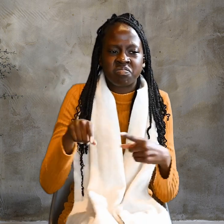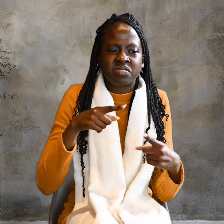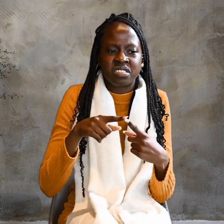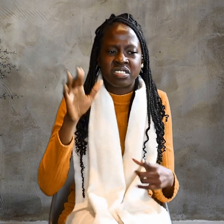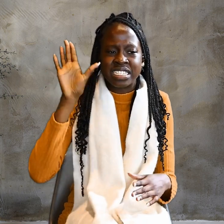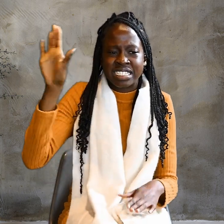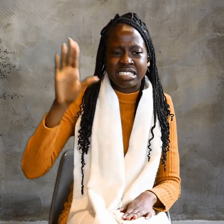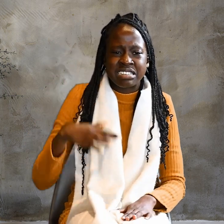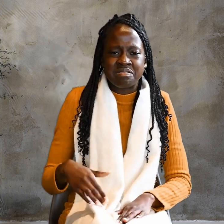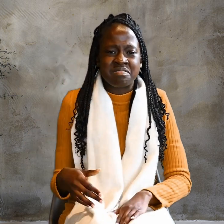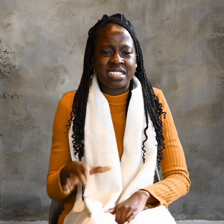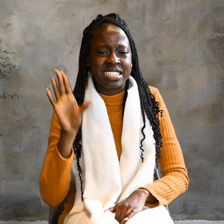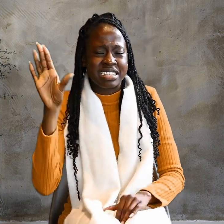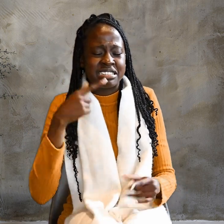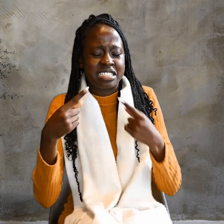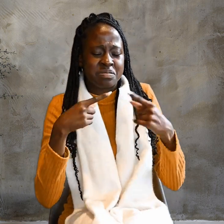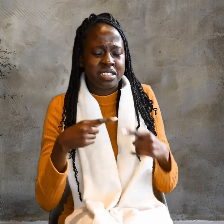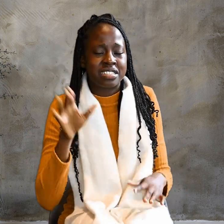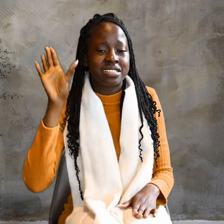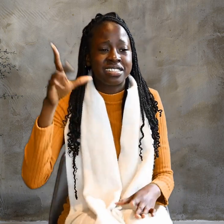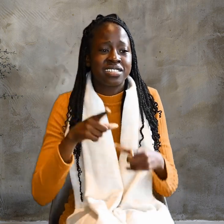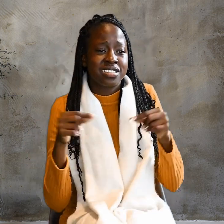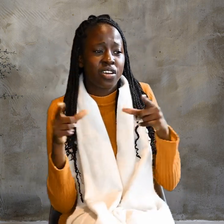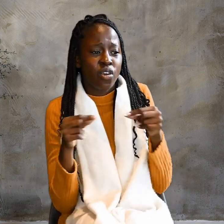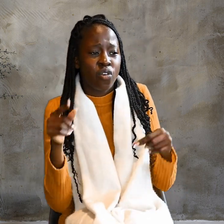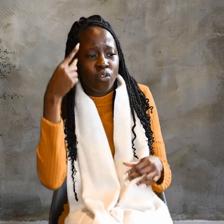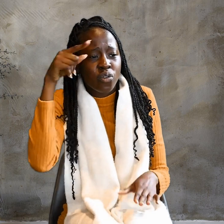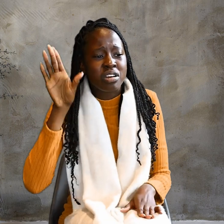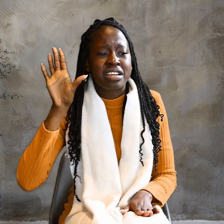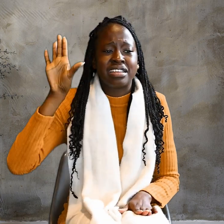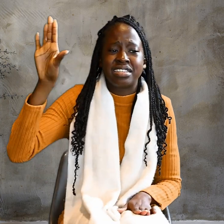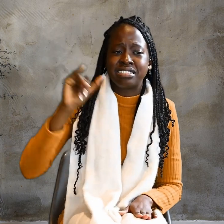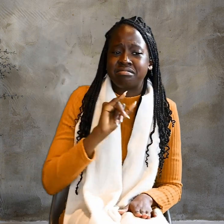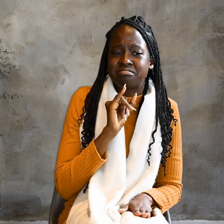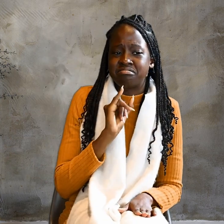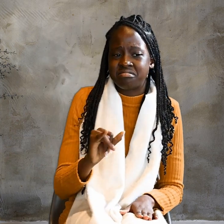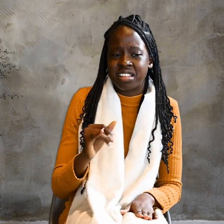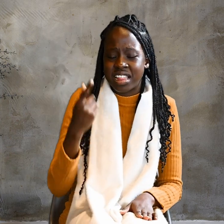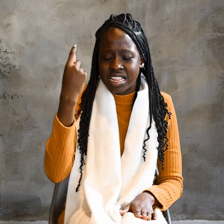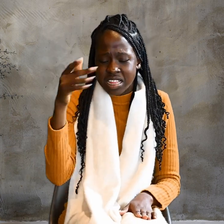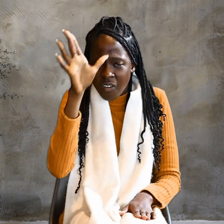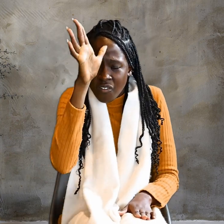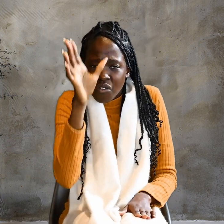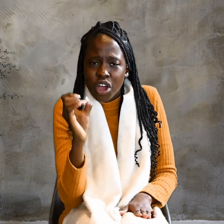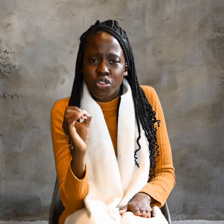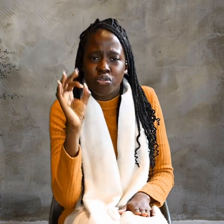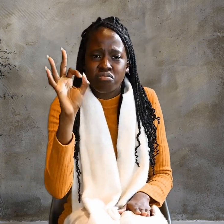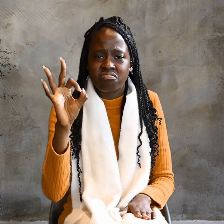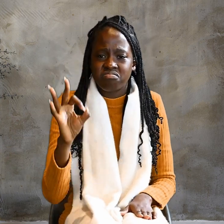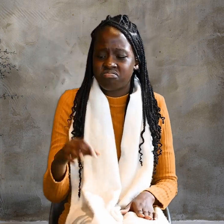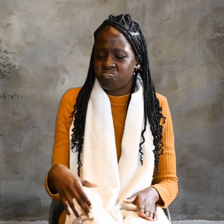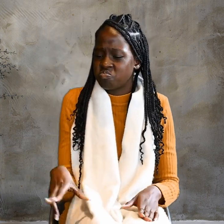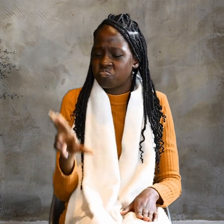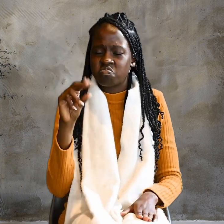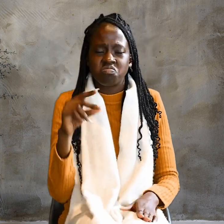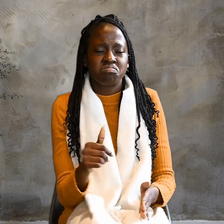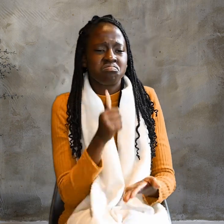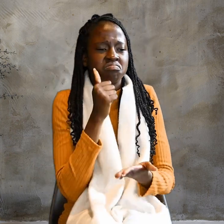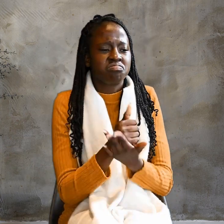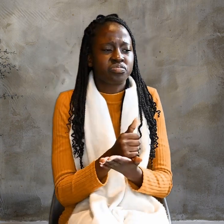language. For he is a liar, And the father of lies. Yet because